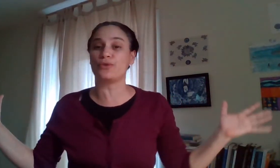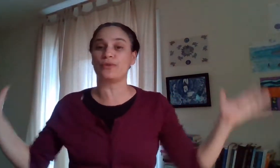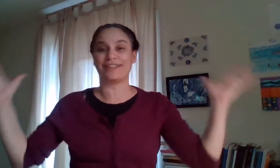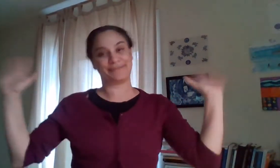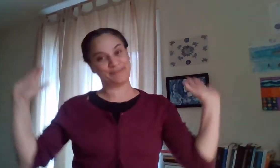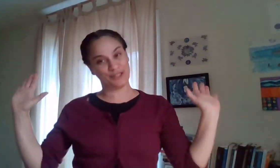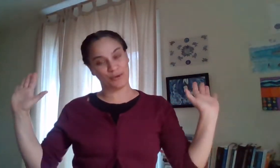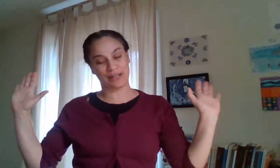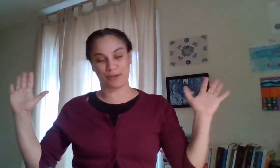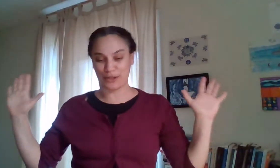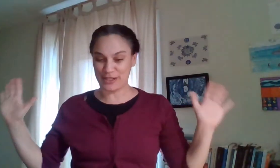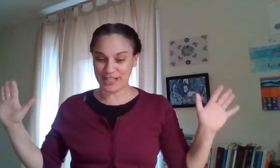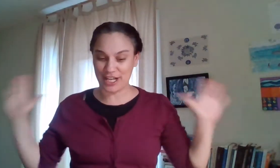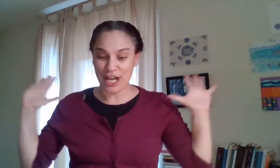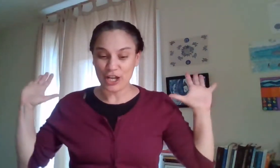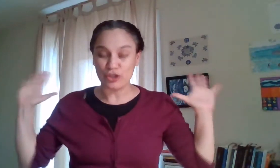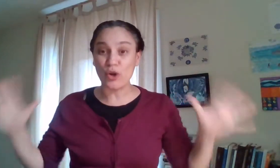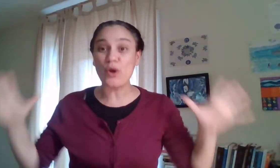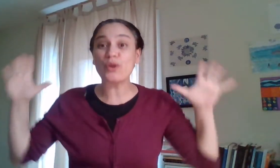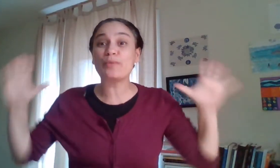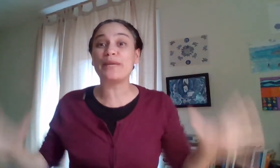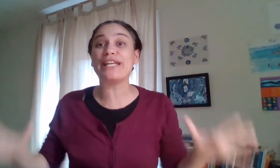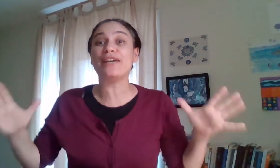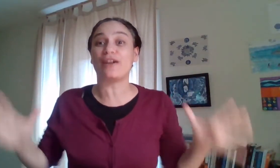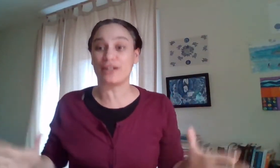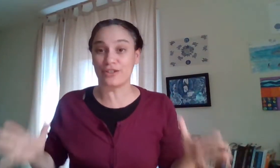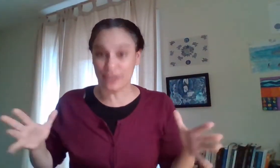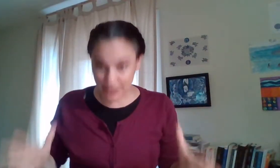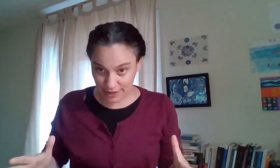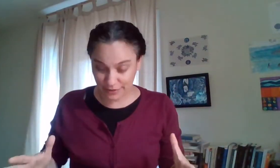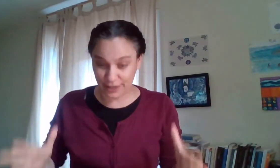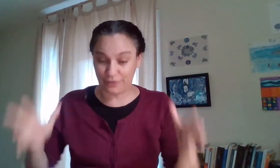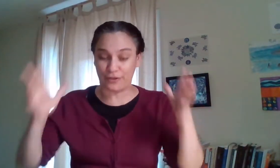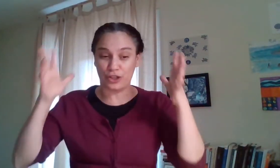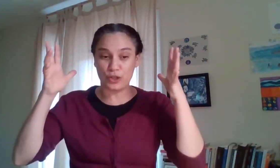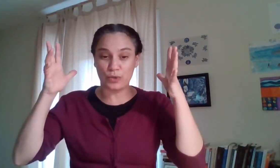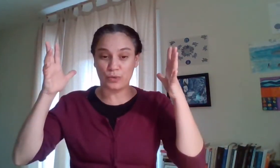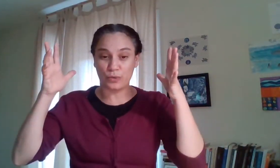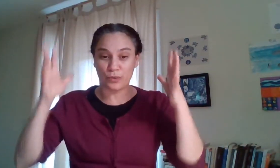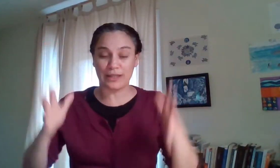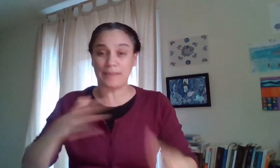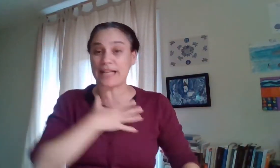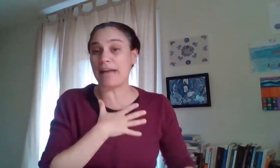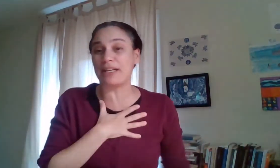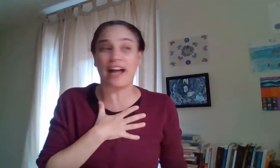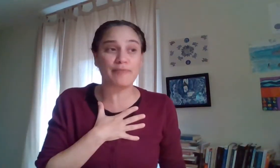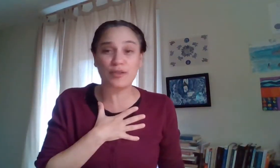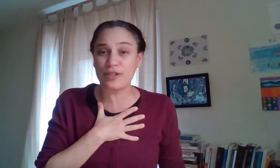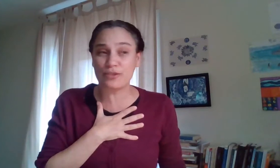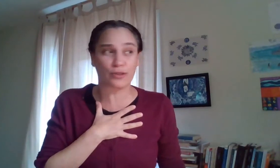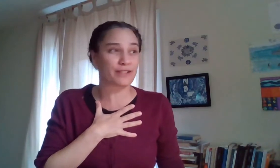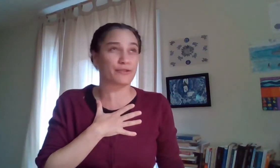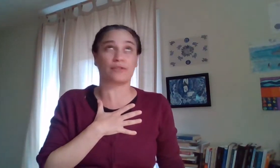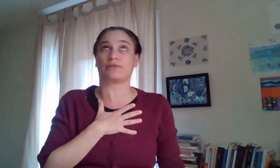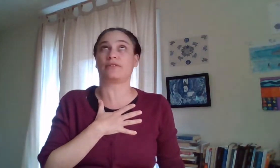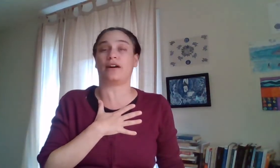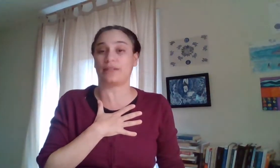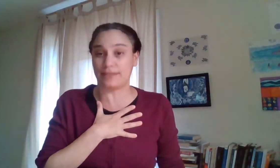you know what i'm going to say don't be hard on yourself if you relapse i mean i've been doing this work for god a